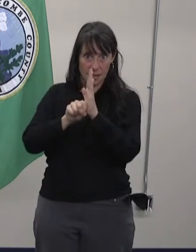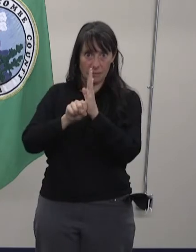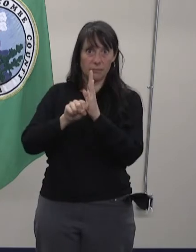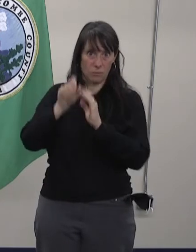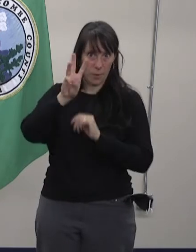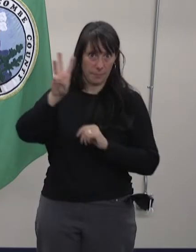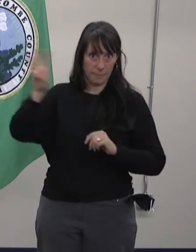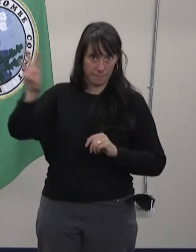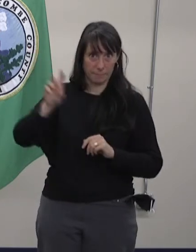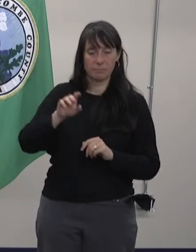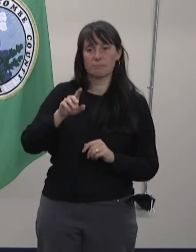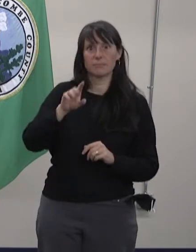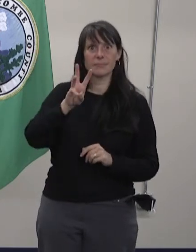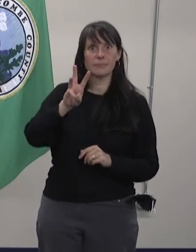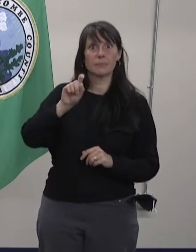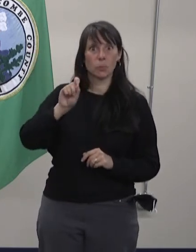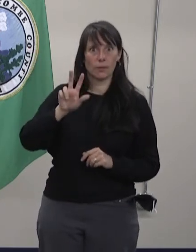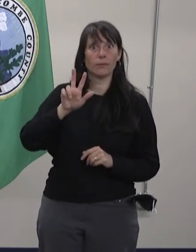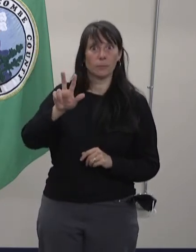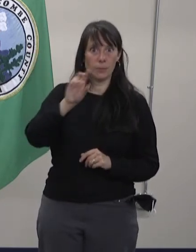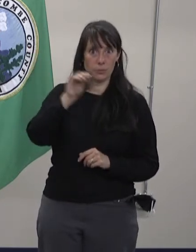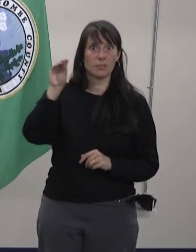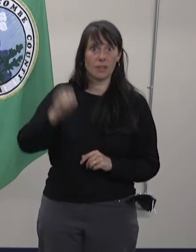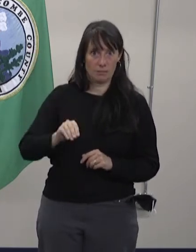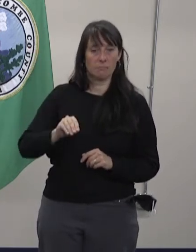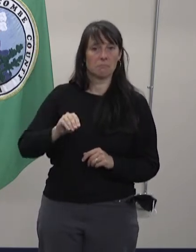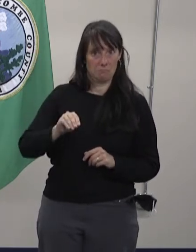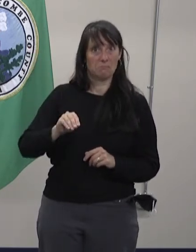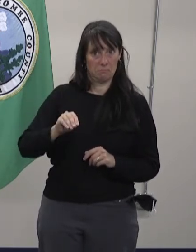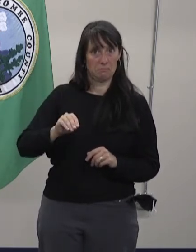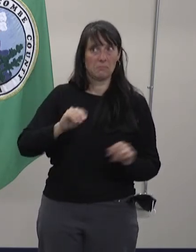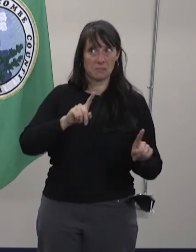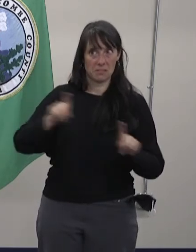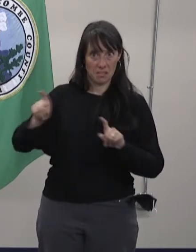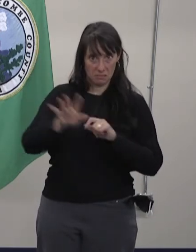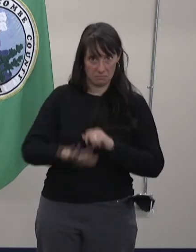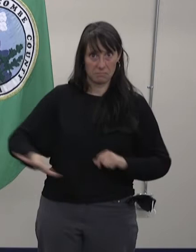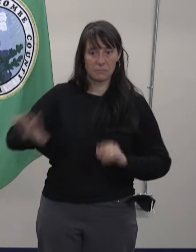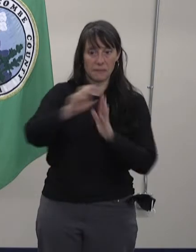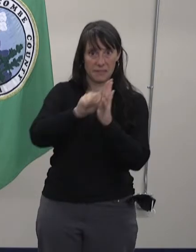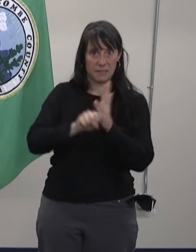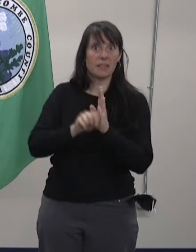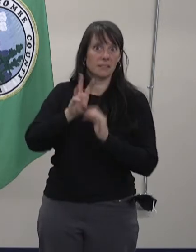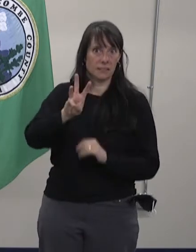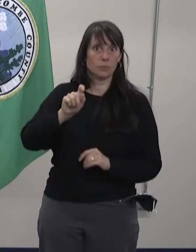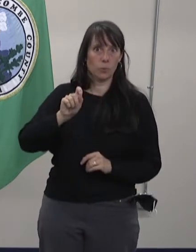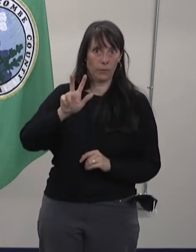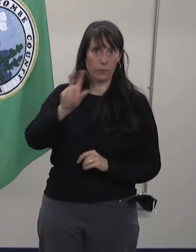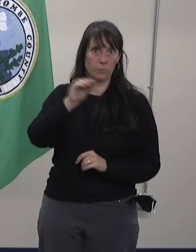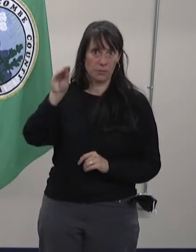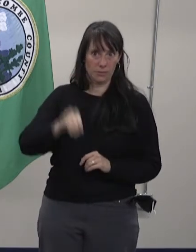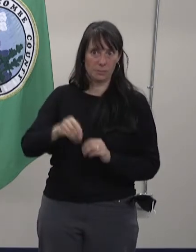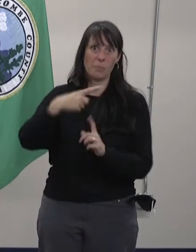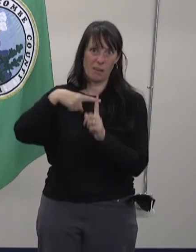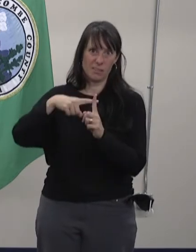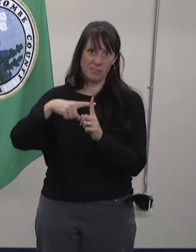6.3% of COVID-19 tests performed are coming back positive in North Carolina as a whole.